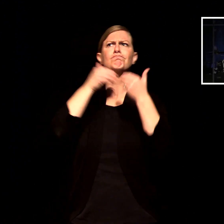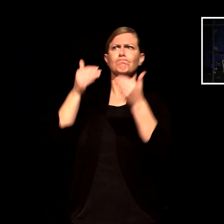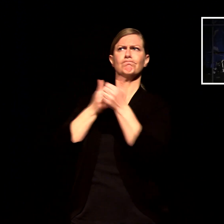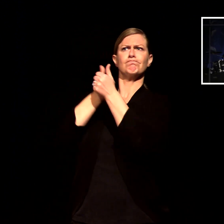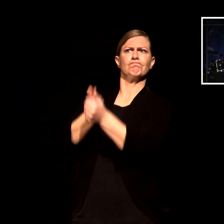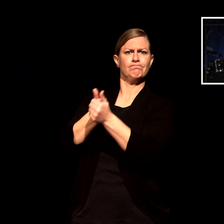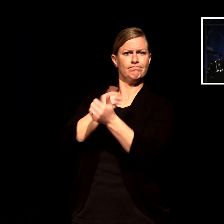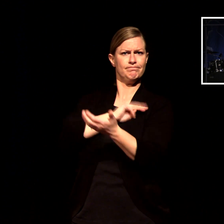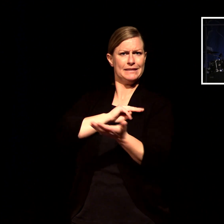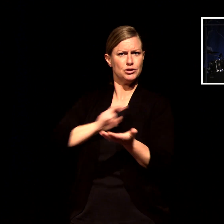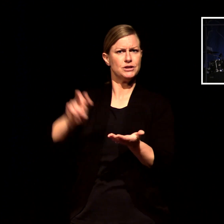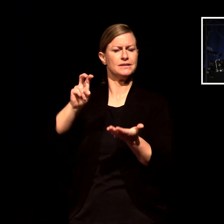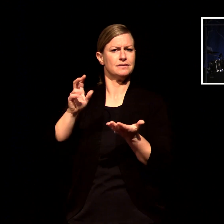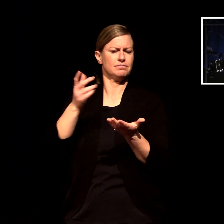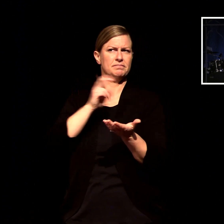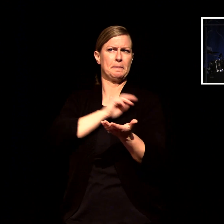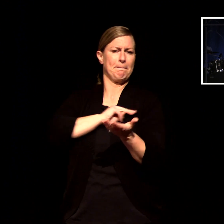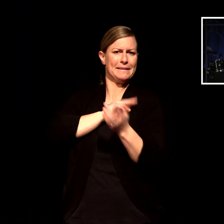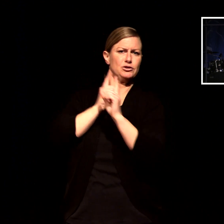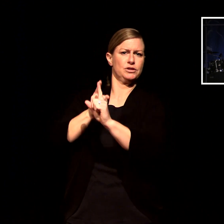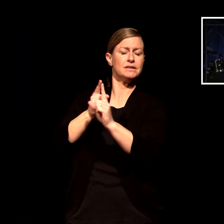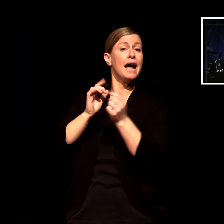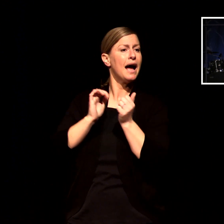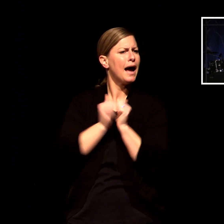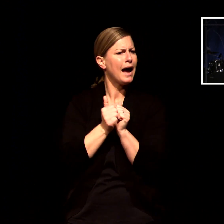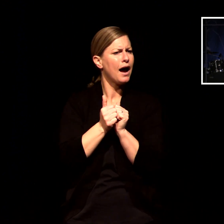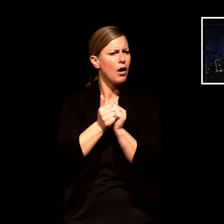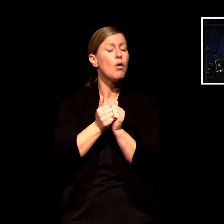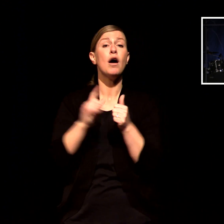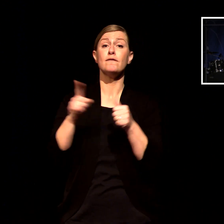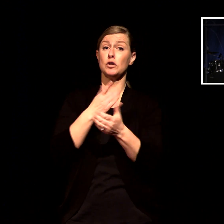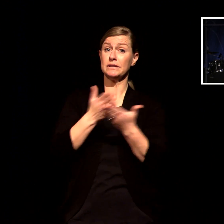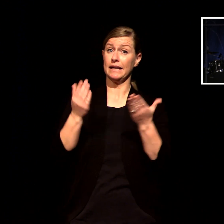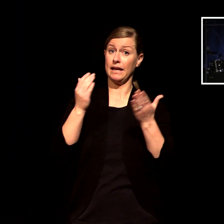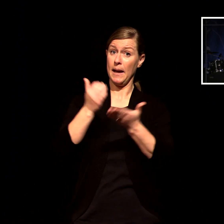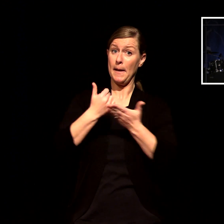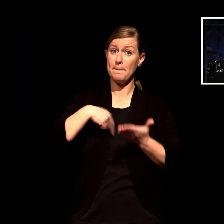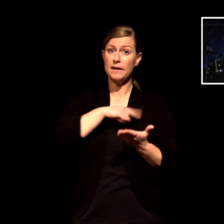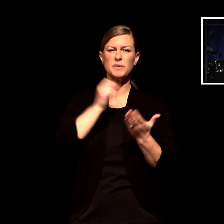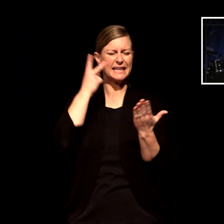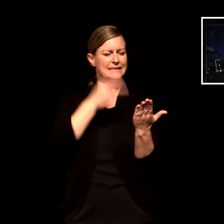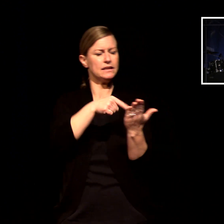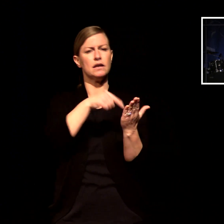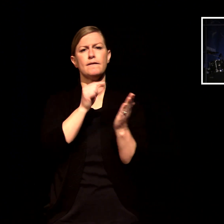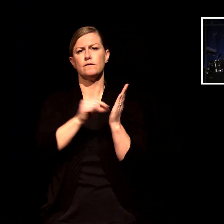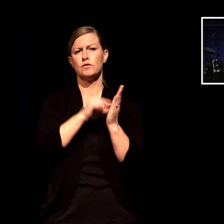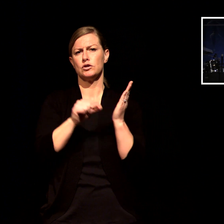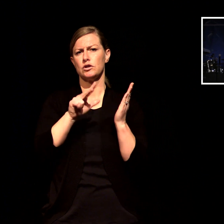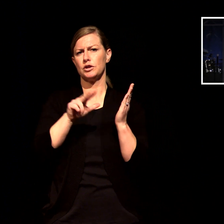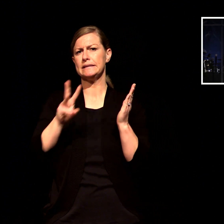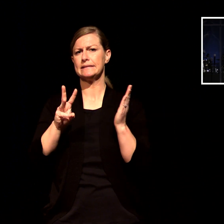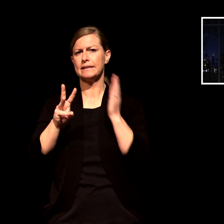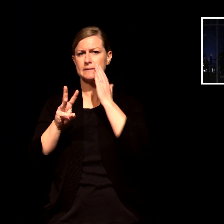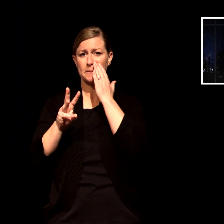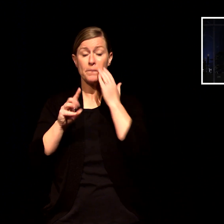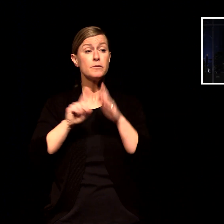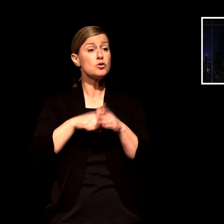be on mission the first thing we see that helps us get there is in verse 36 it starts with compassionately seeing